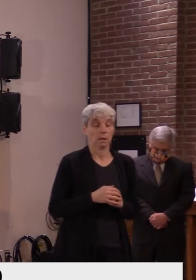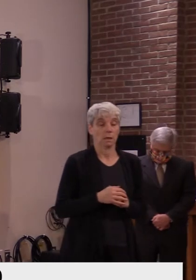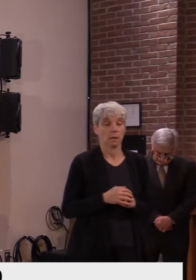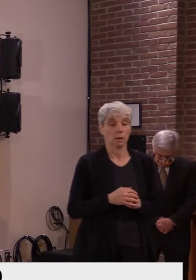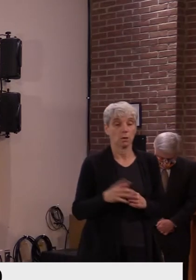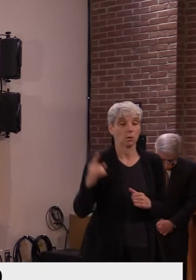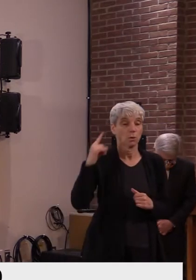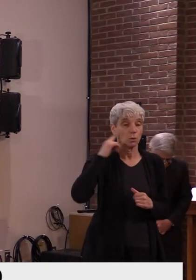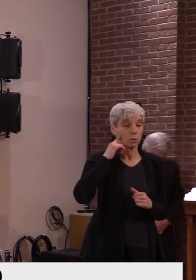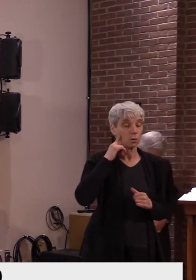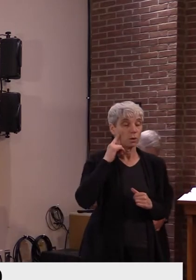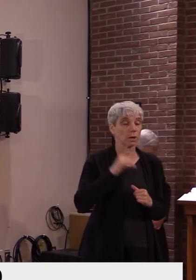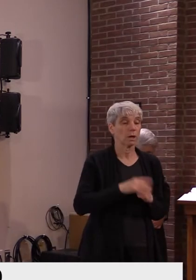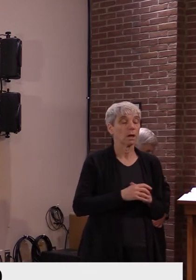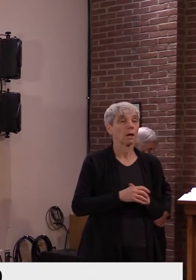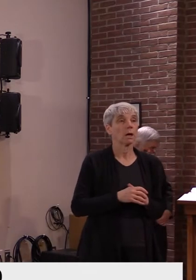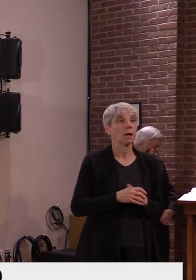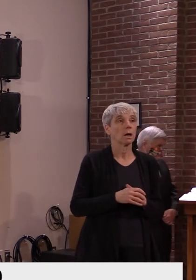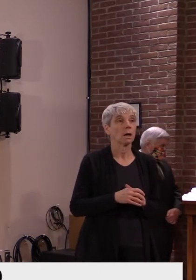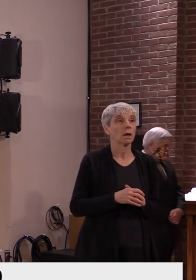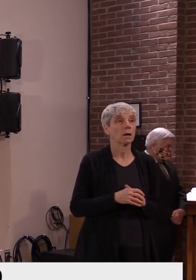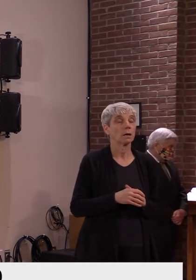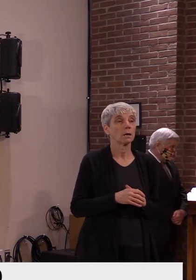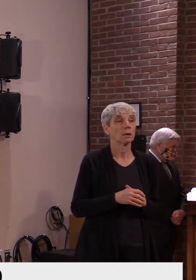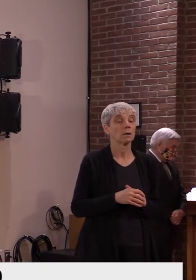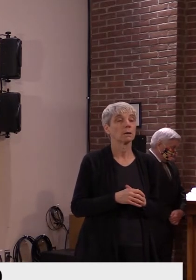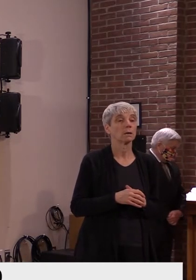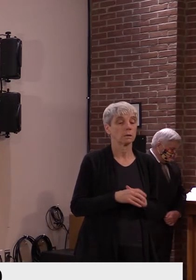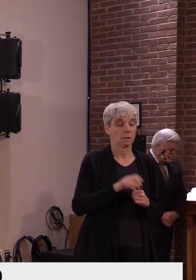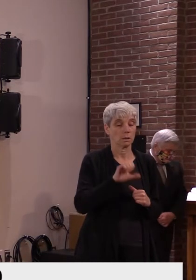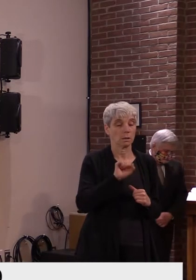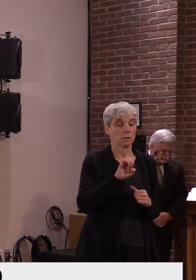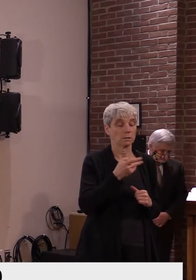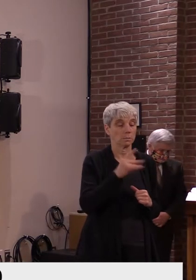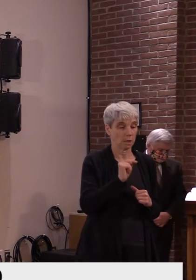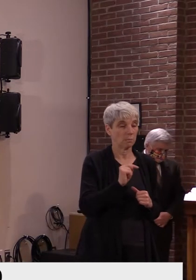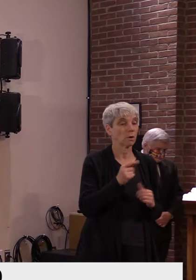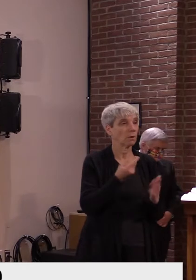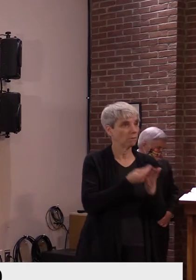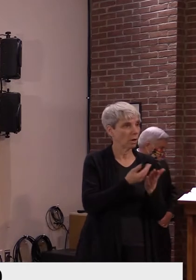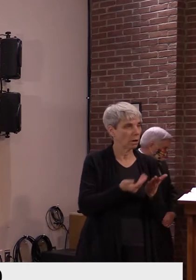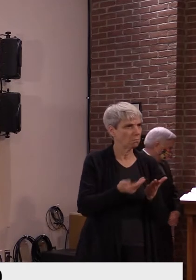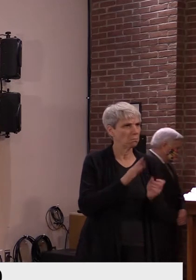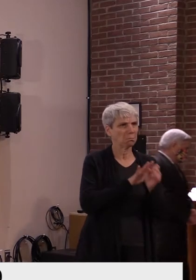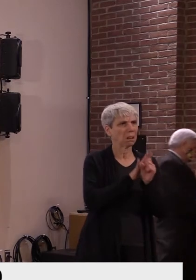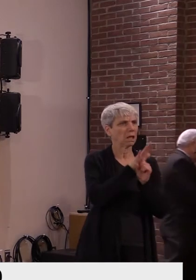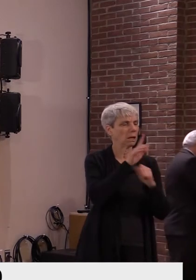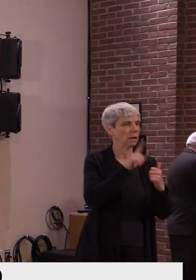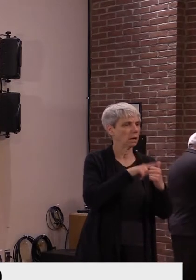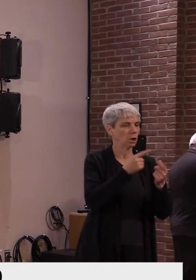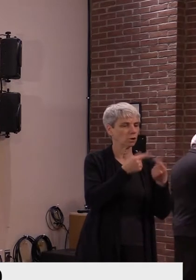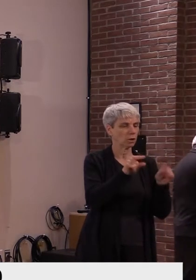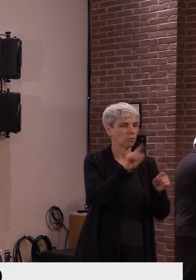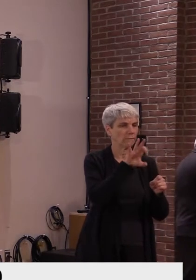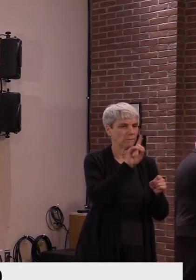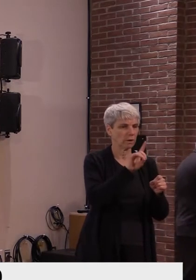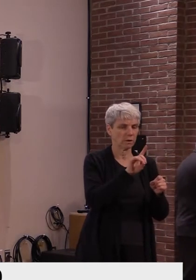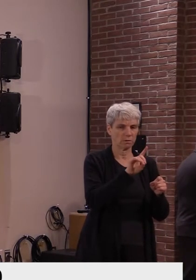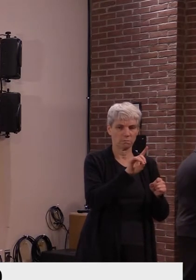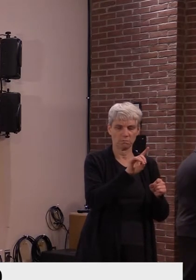uh, were way up in all three funds. The general fund was 20, 34%,